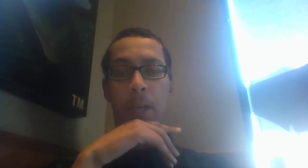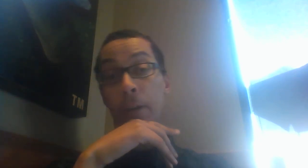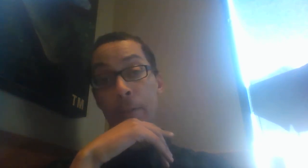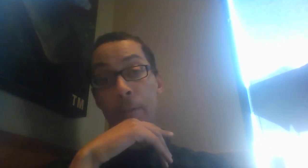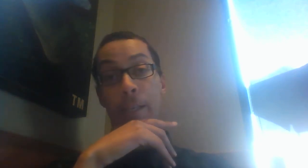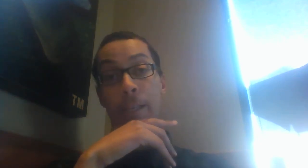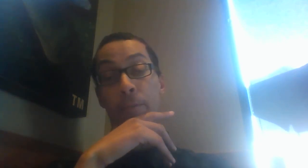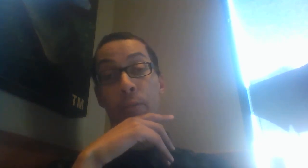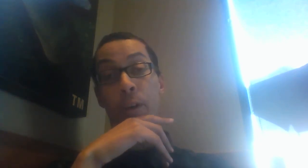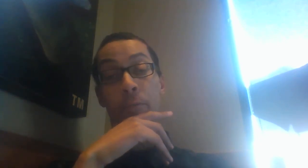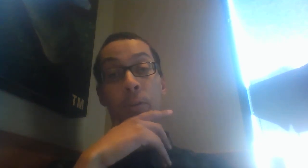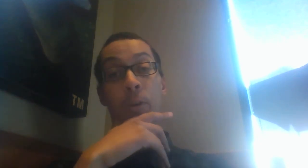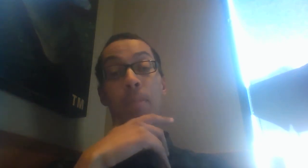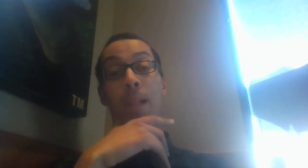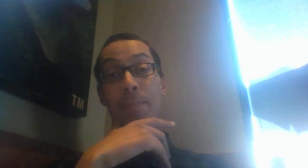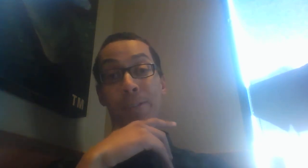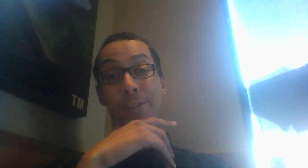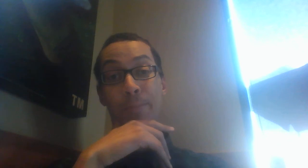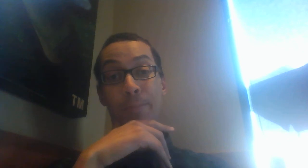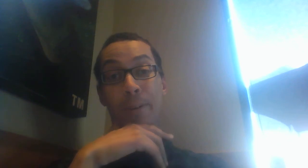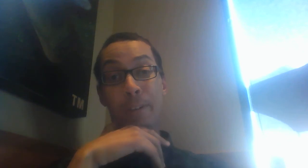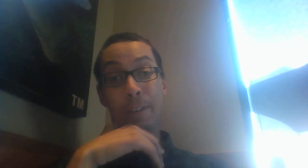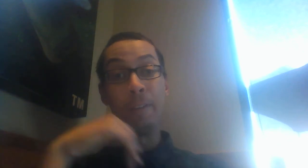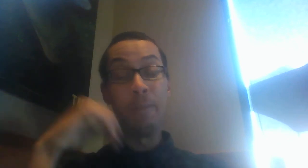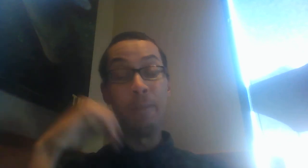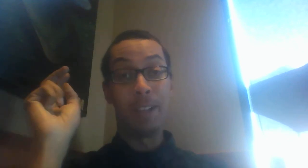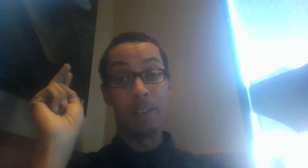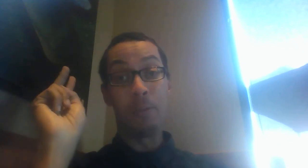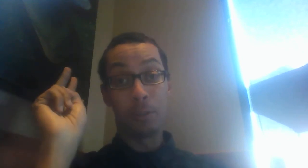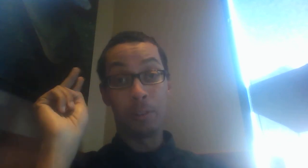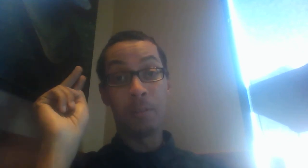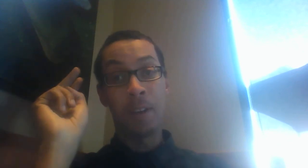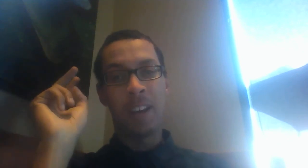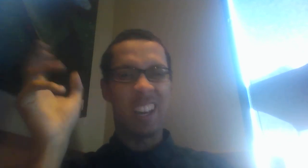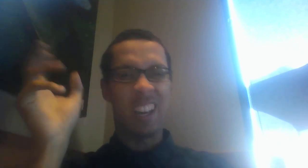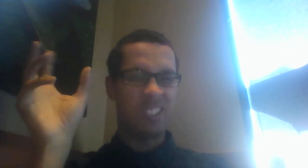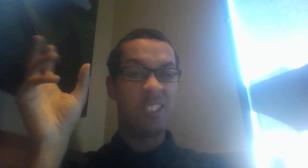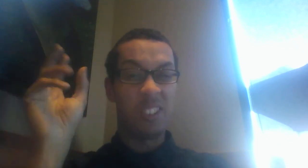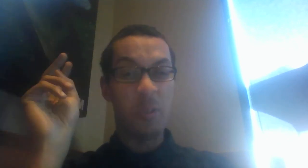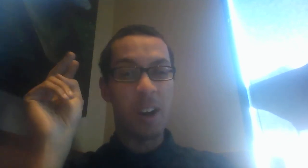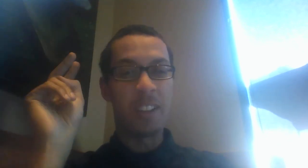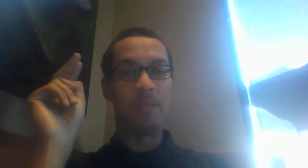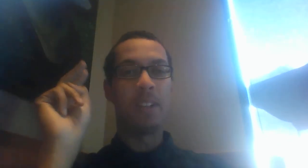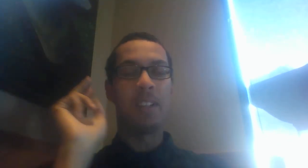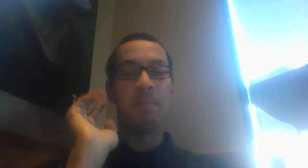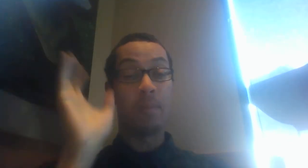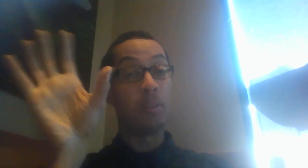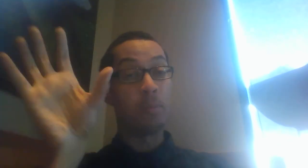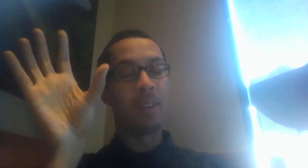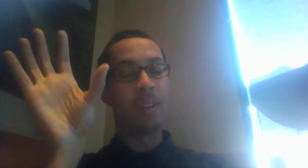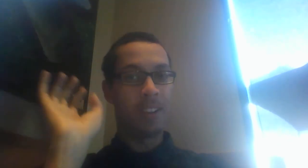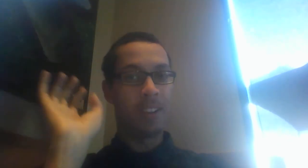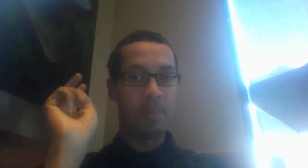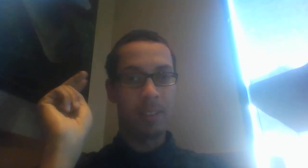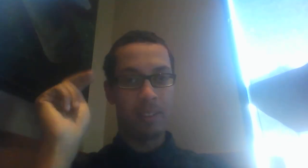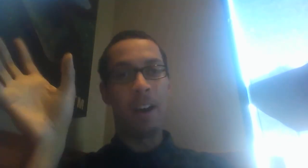eventually they fly and throw blackberries upon the villain, who's actually not quite the villain, spoiler alert, but, um,